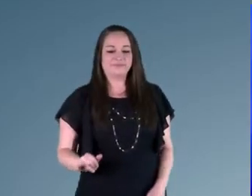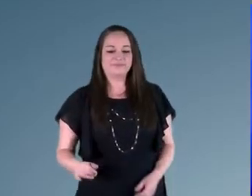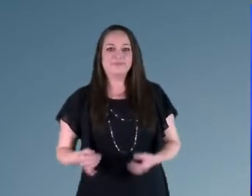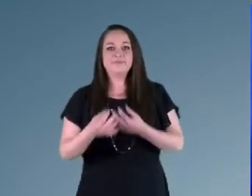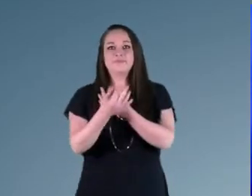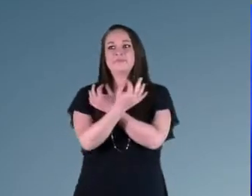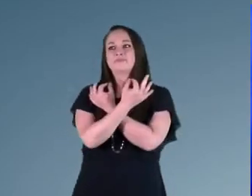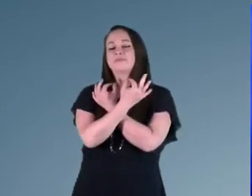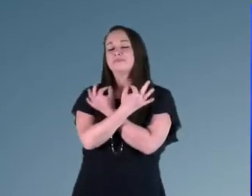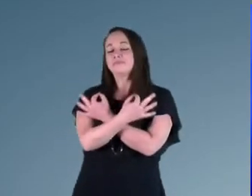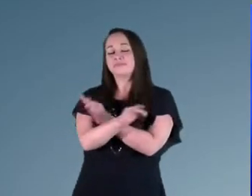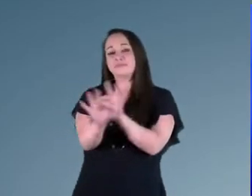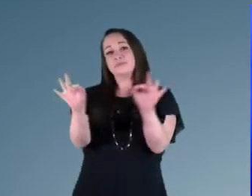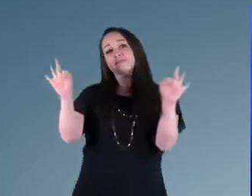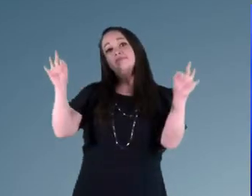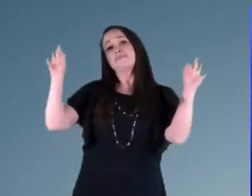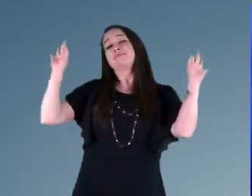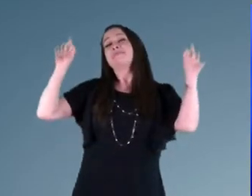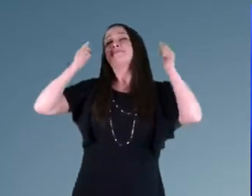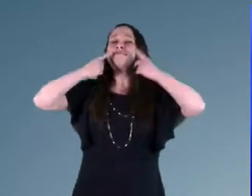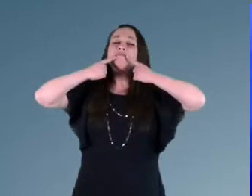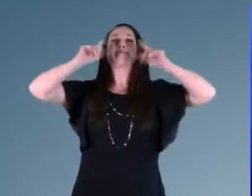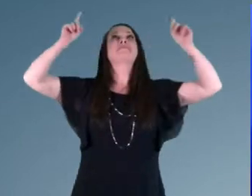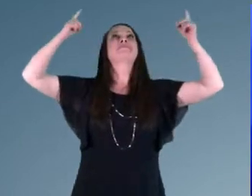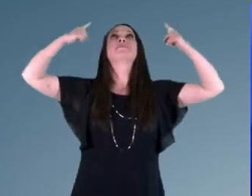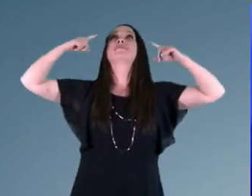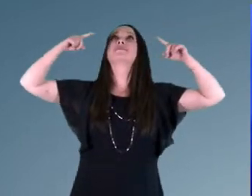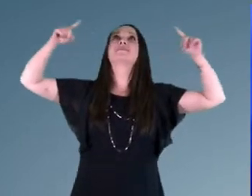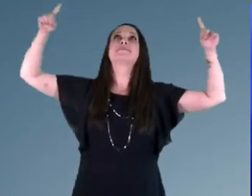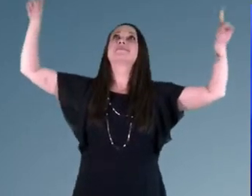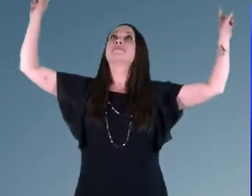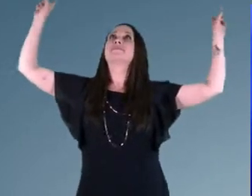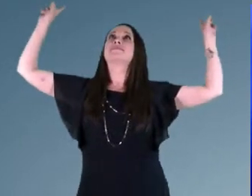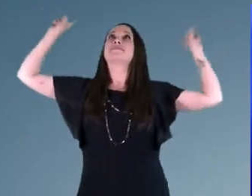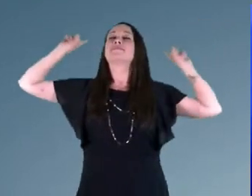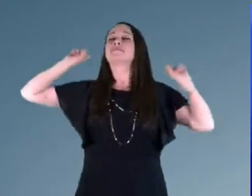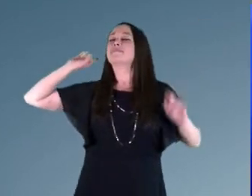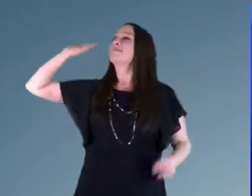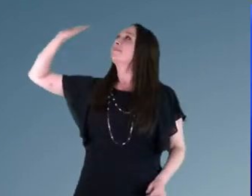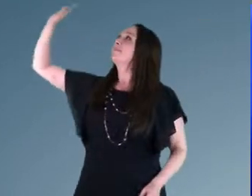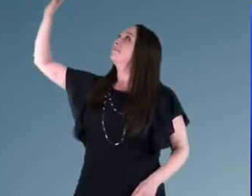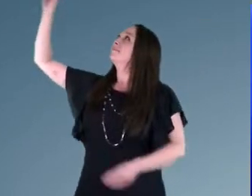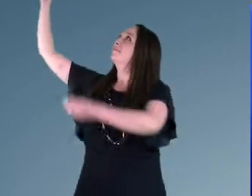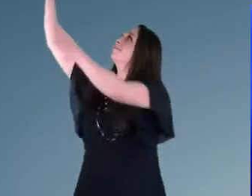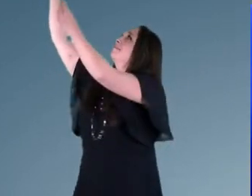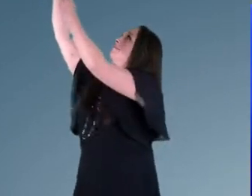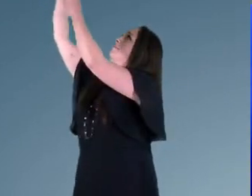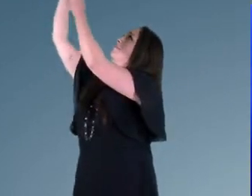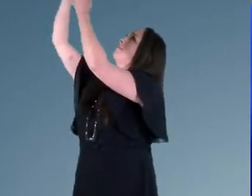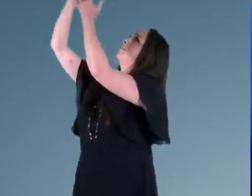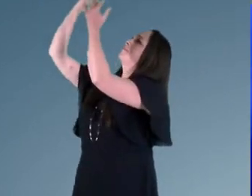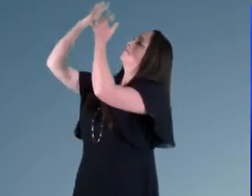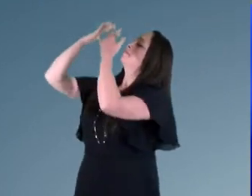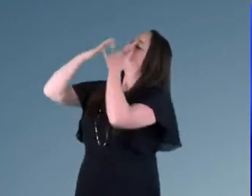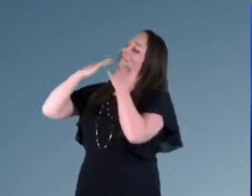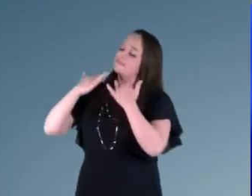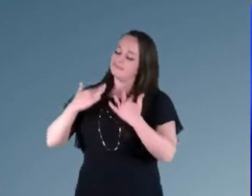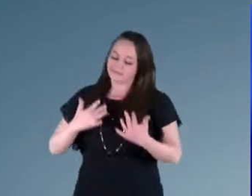Free at last He has ransomed me, His grace runs deep.